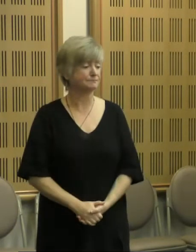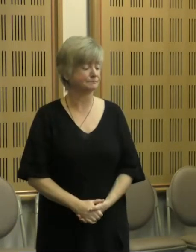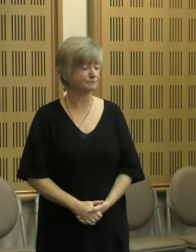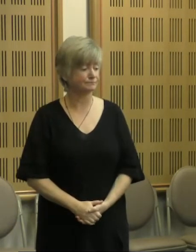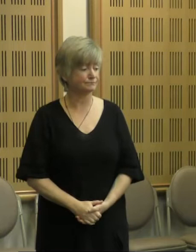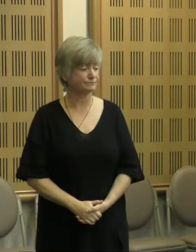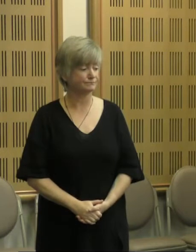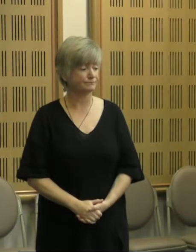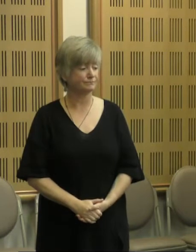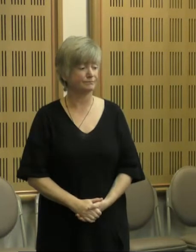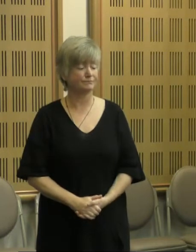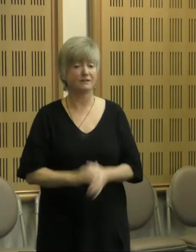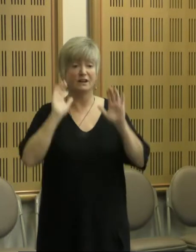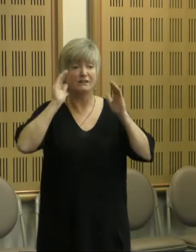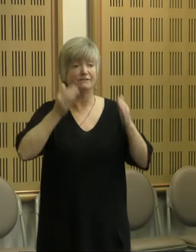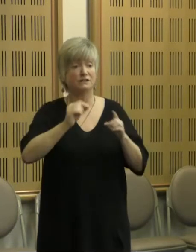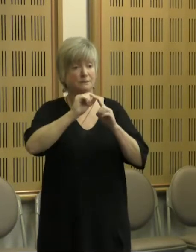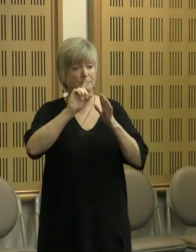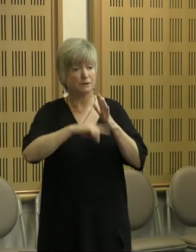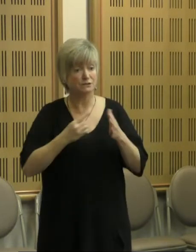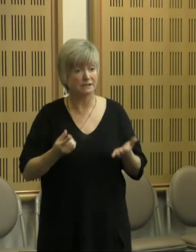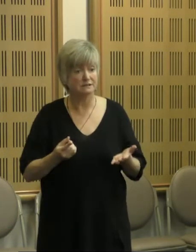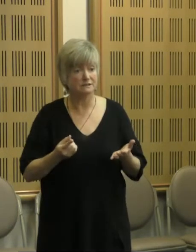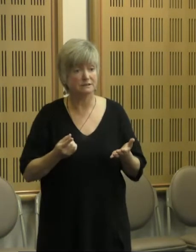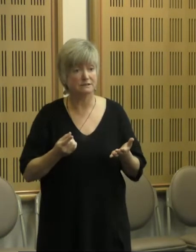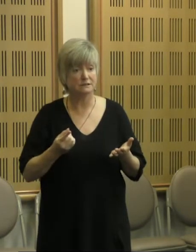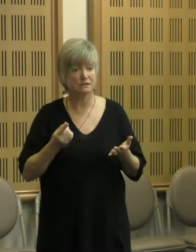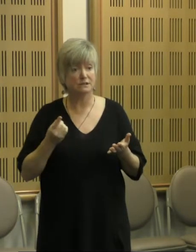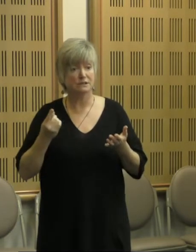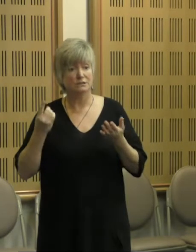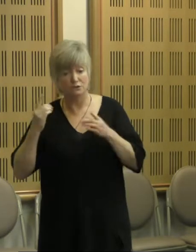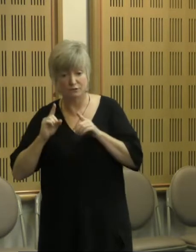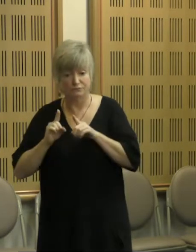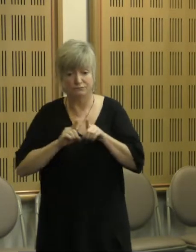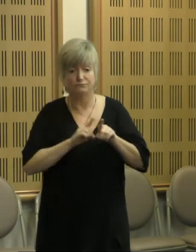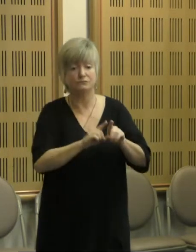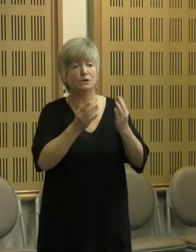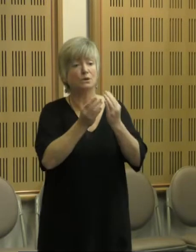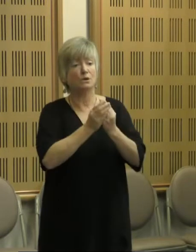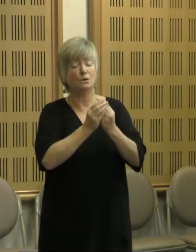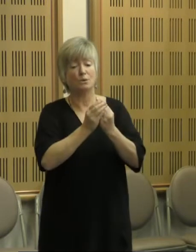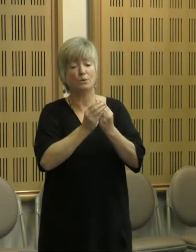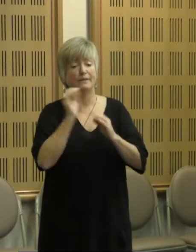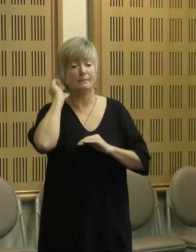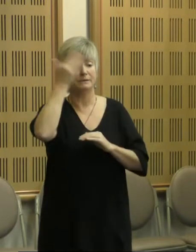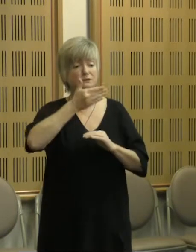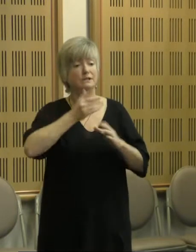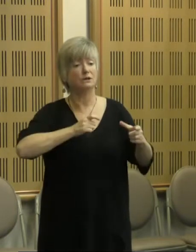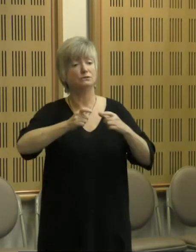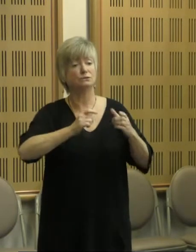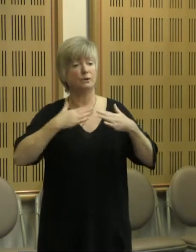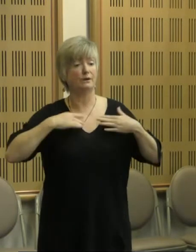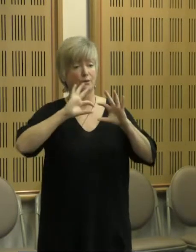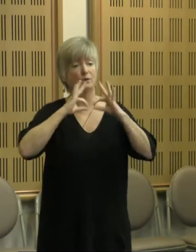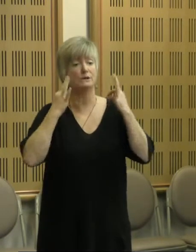The focus of these projects has been for REACT to walk alongside three Aboriginal Community Controlled Health Organisations in co